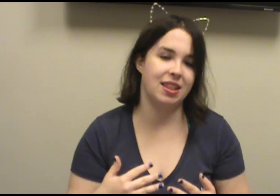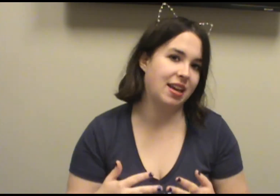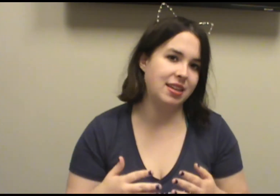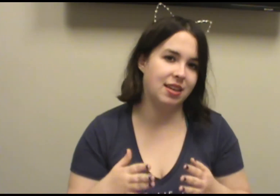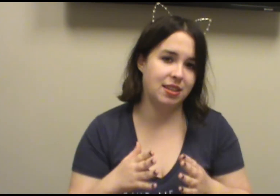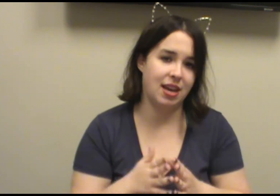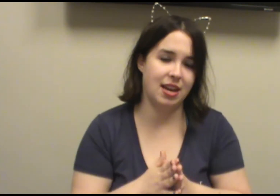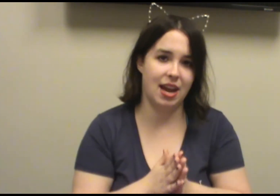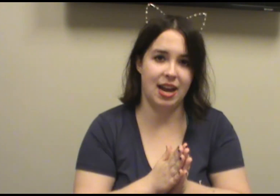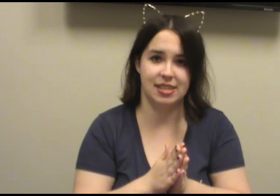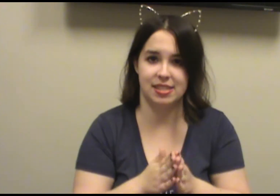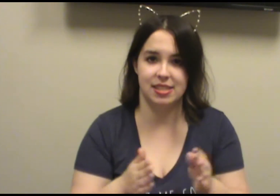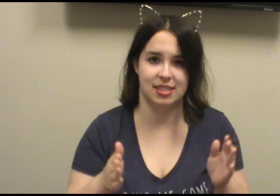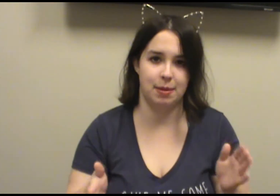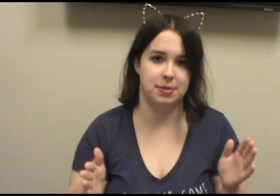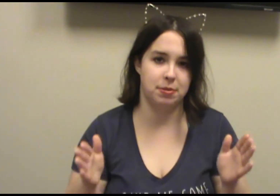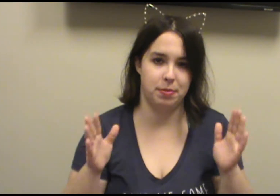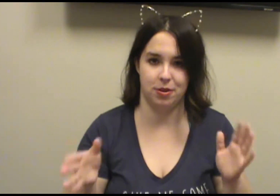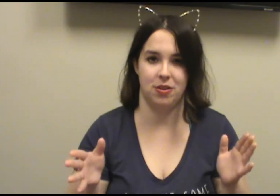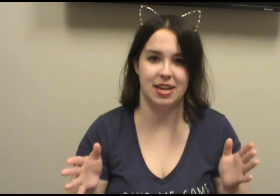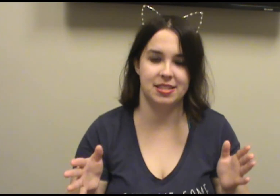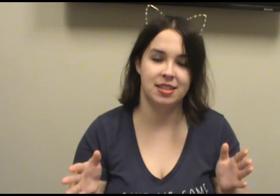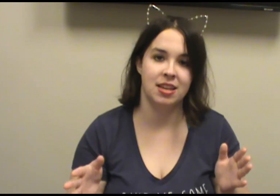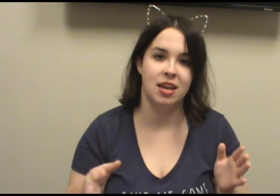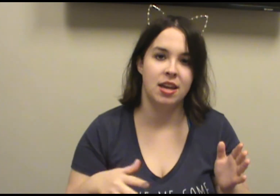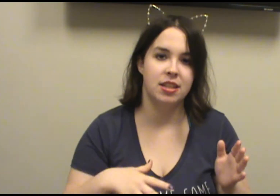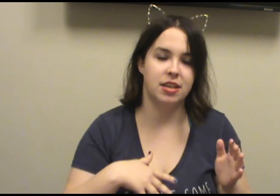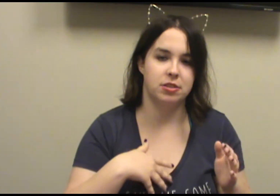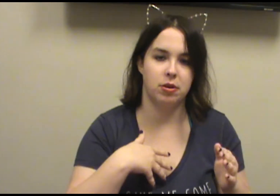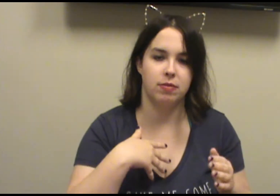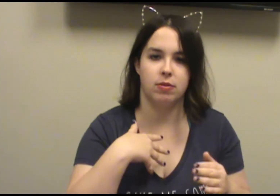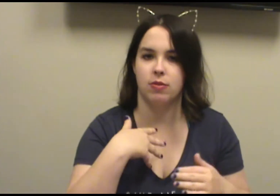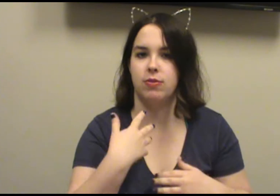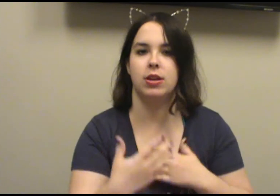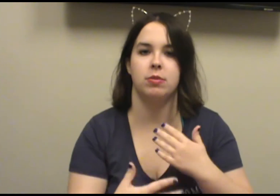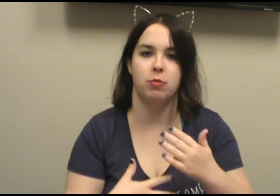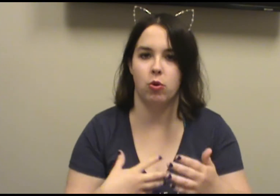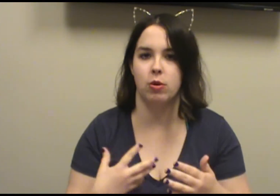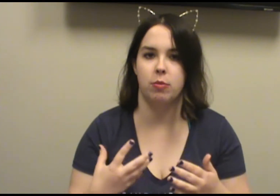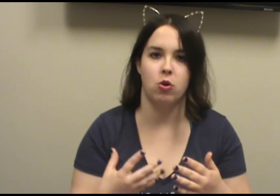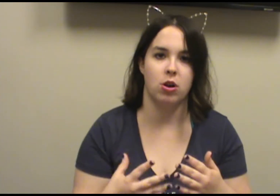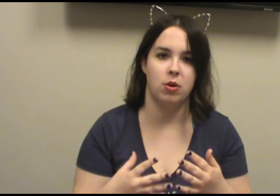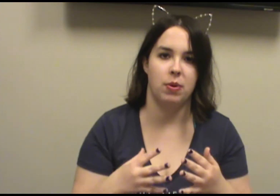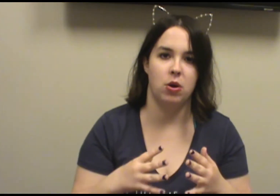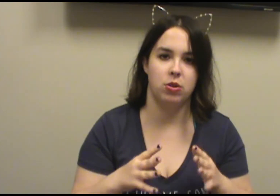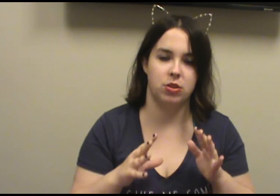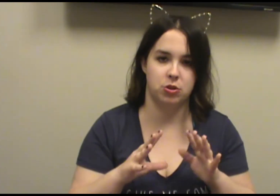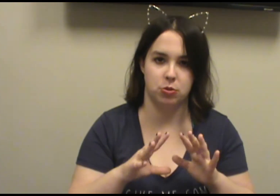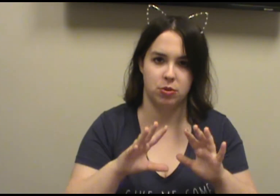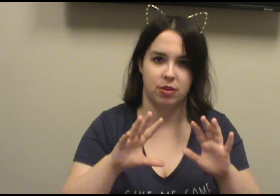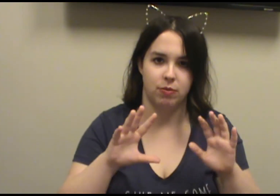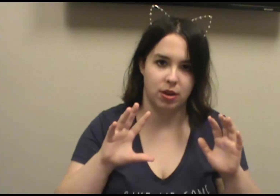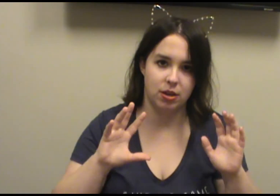liked it that as this episode progressed, they sort of revealed more and more about the truth of what